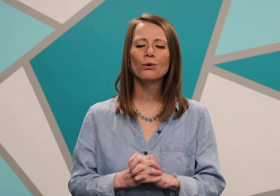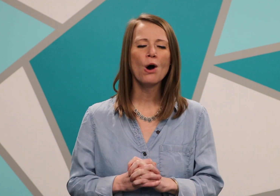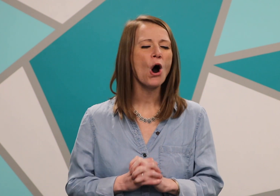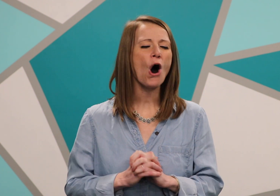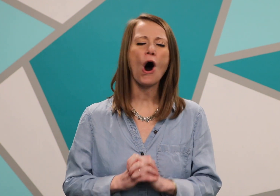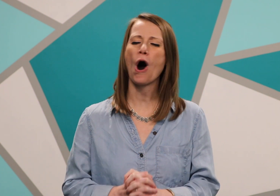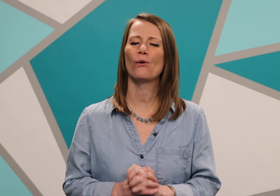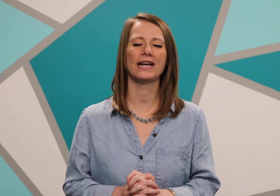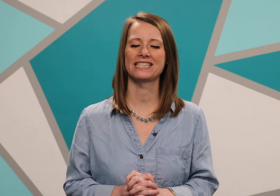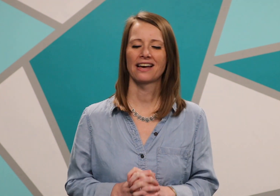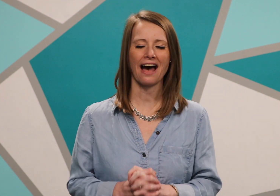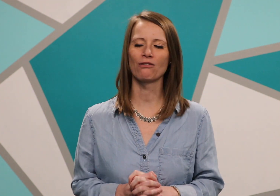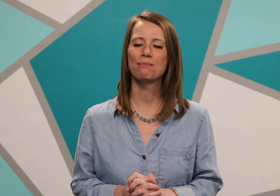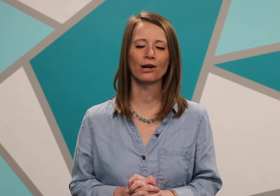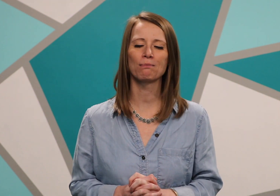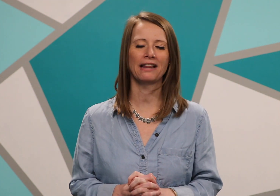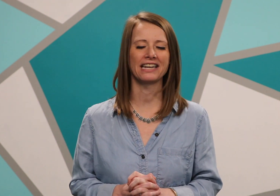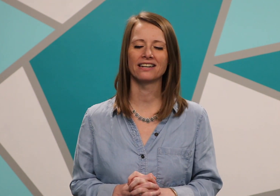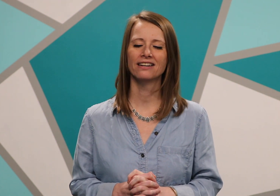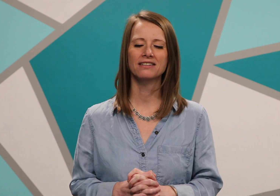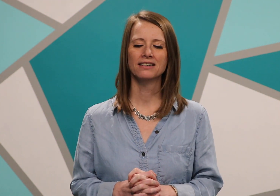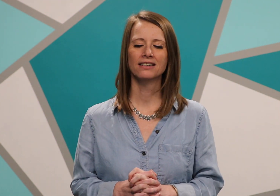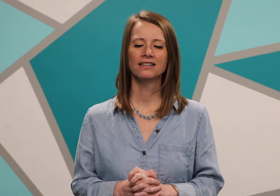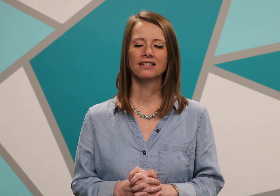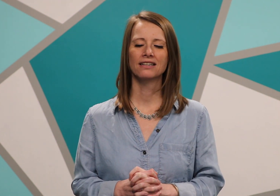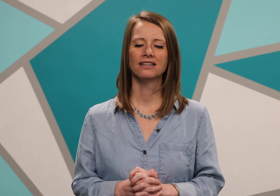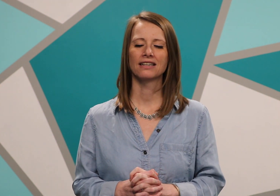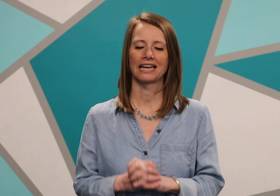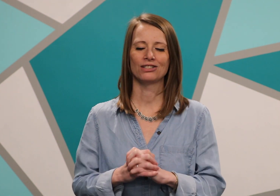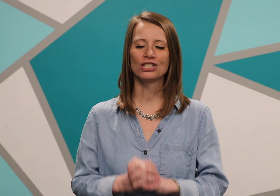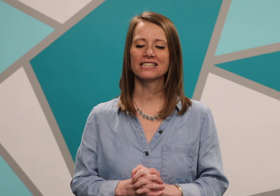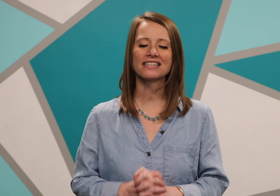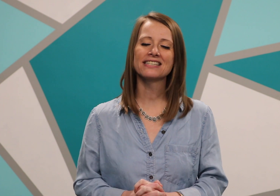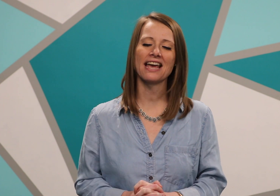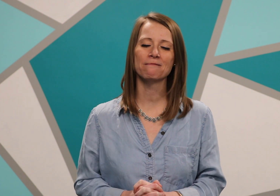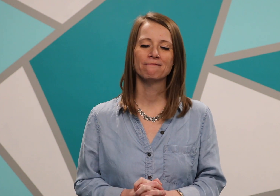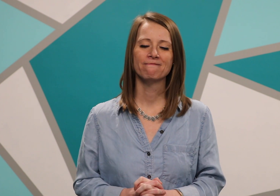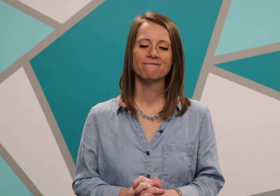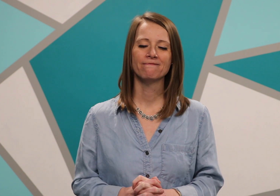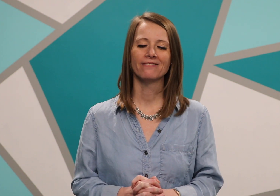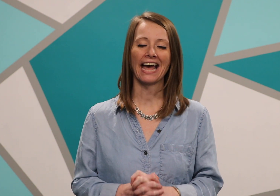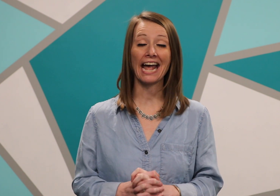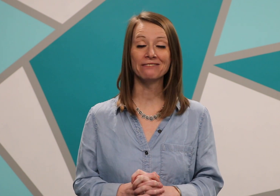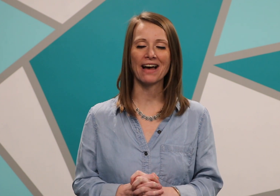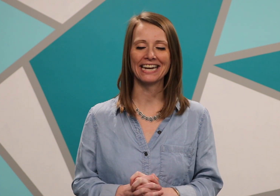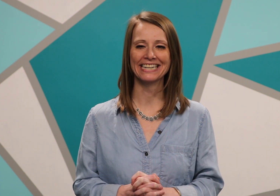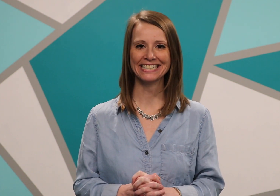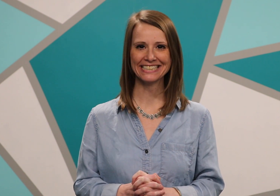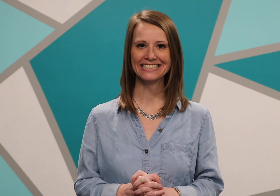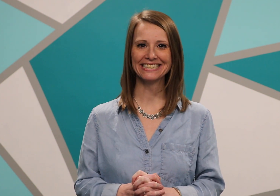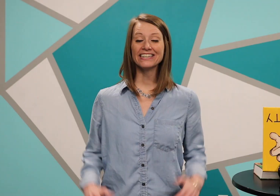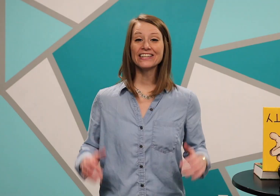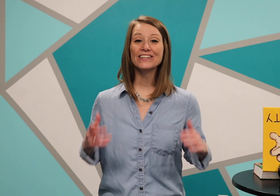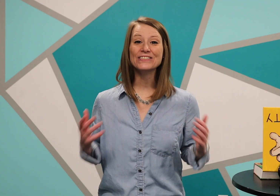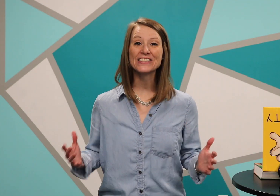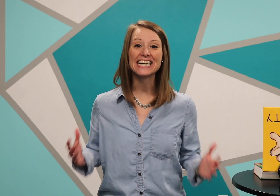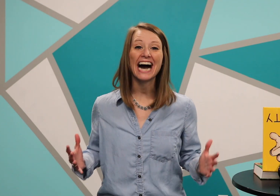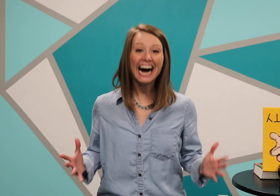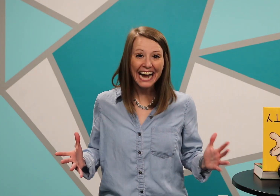always have a bigger plan in Jesus name amen you guys